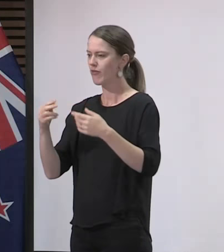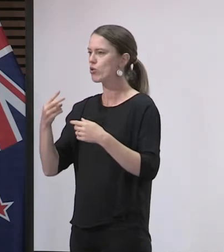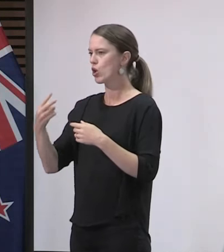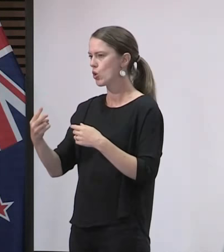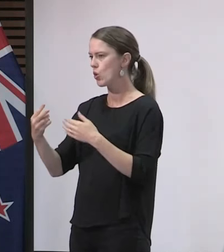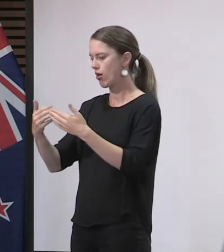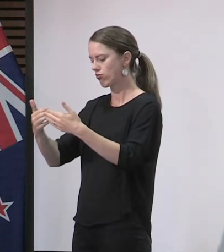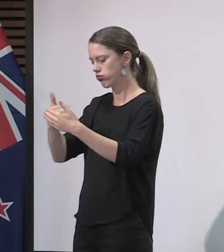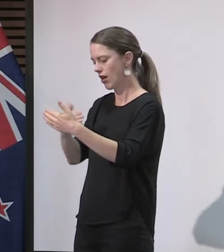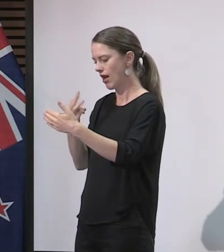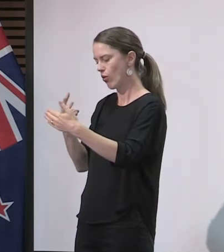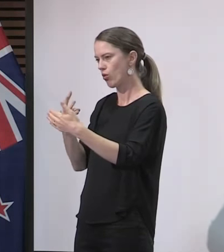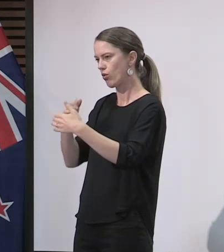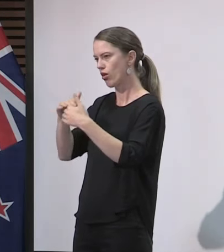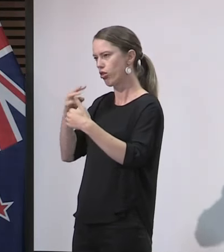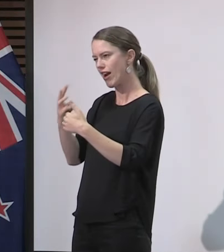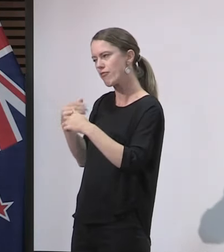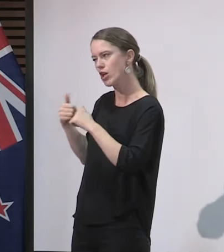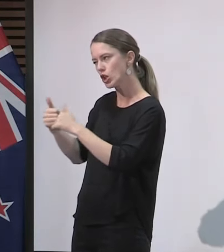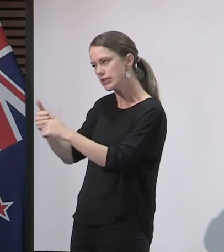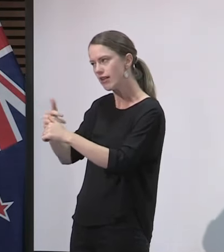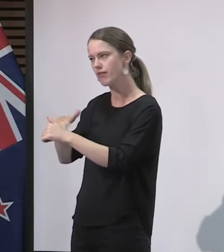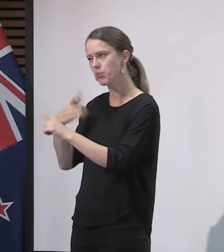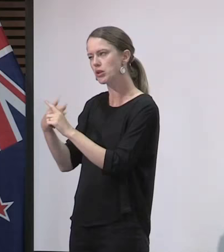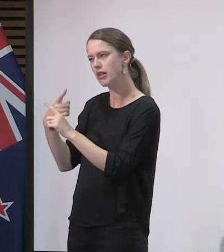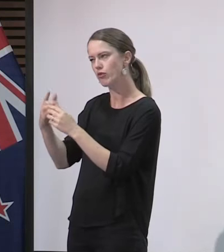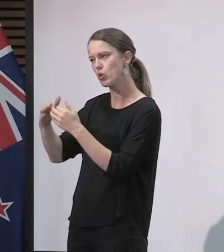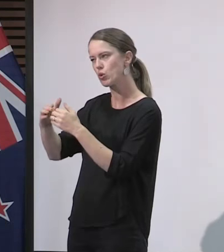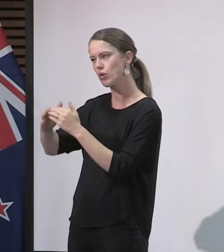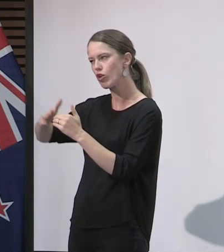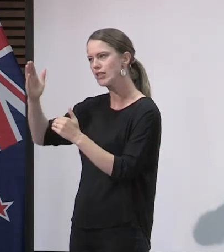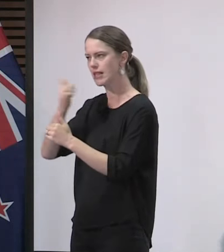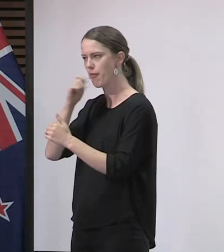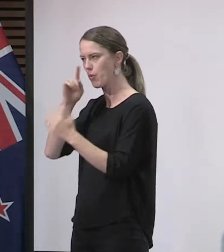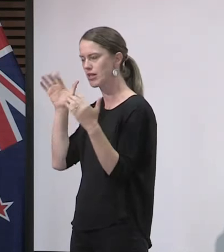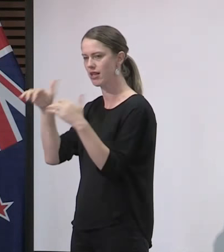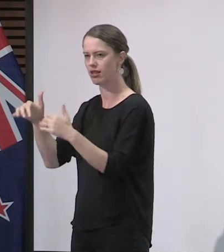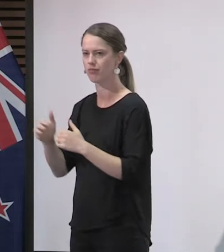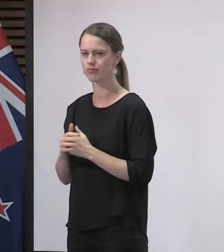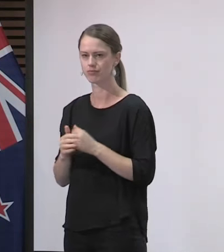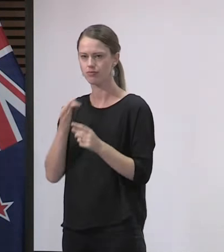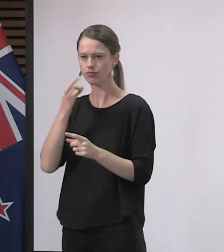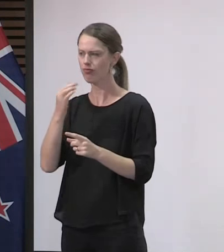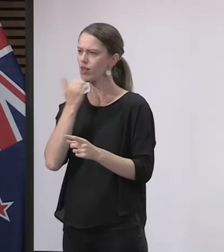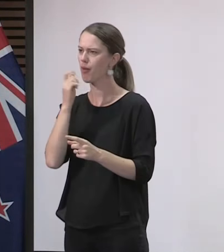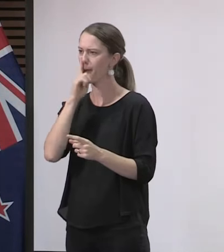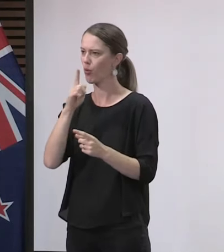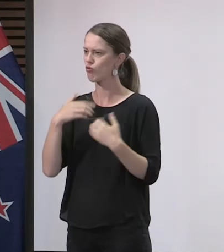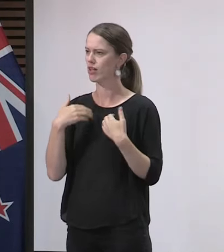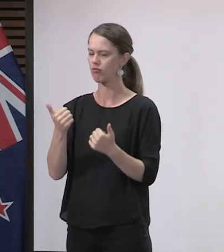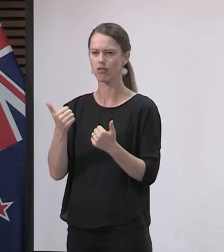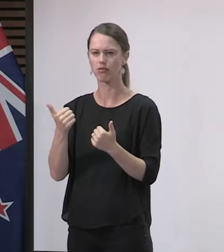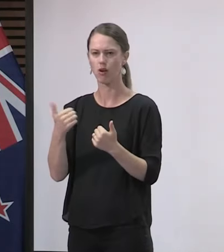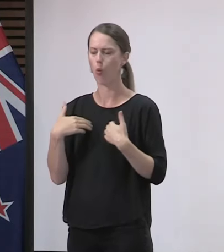the preceding time in Alert Level 3. So I think all the indications are positive. What about the number of people that have recovered? So we're only, back